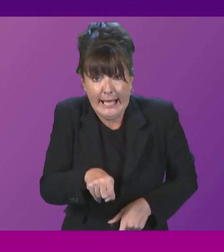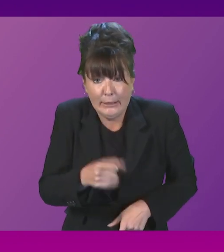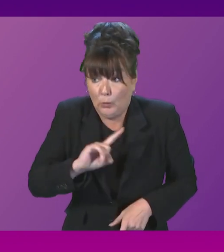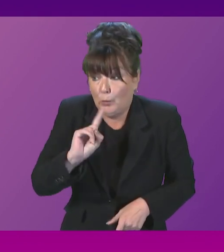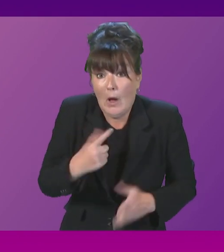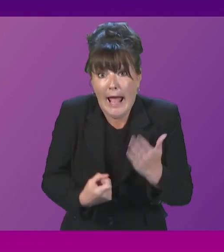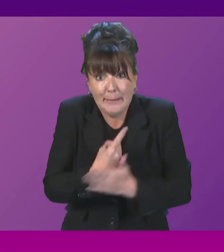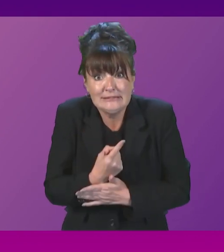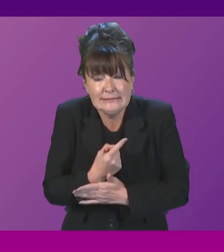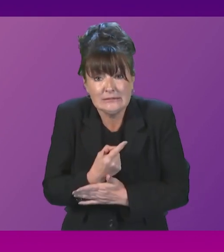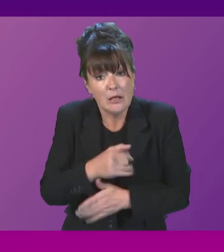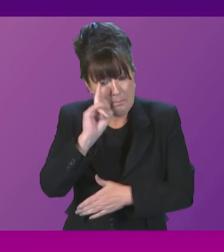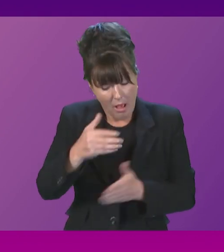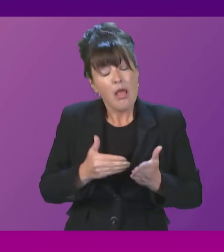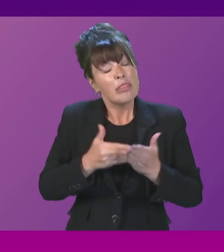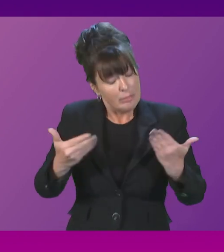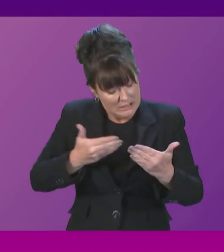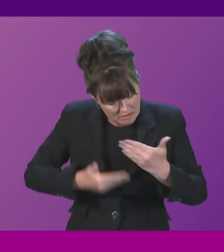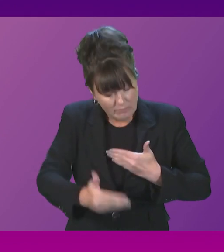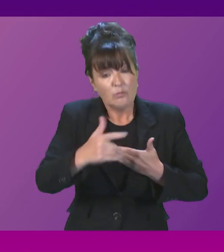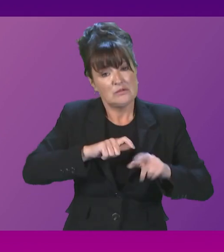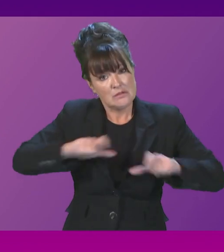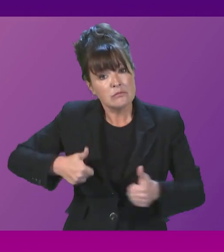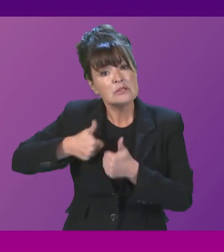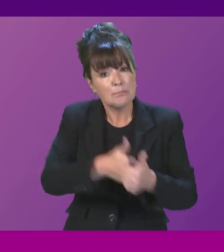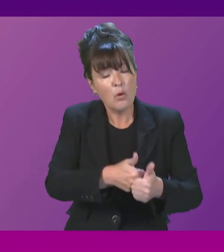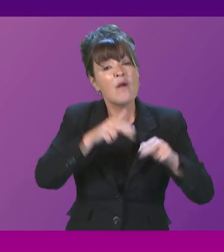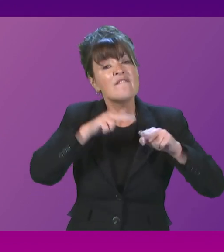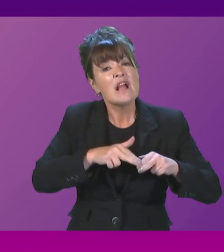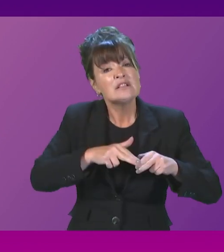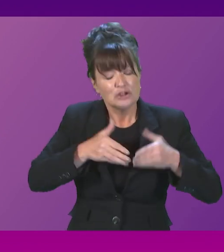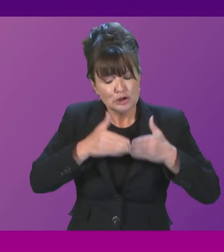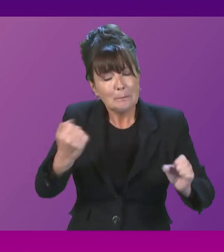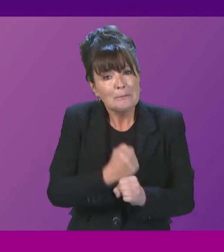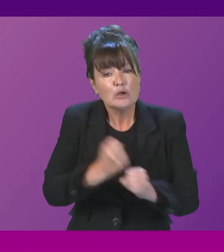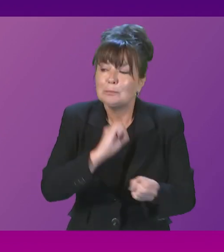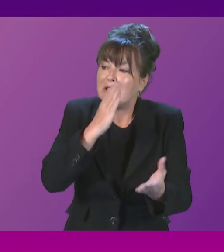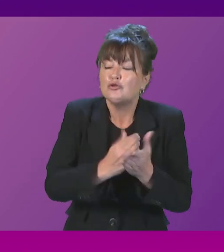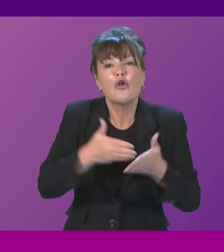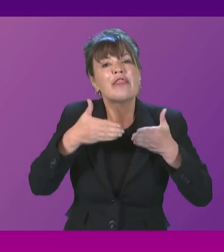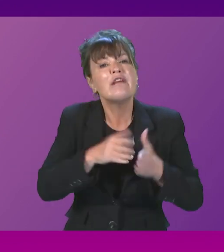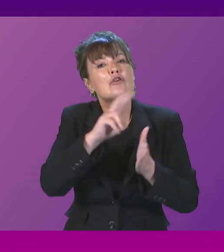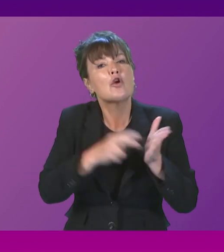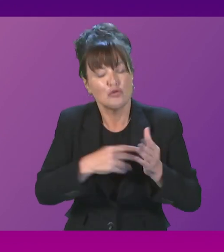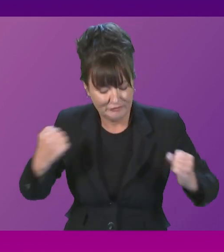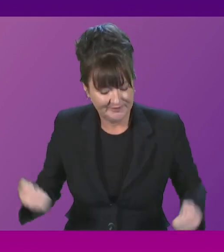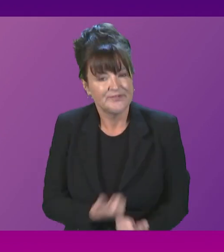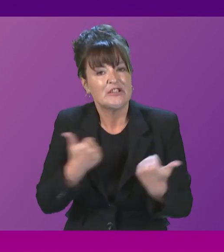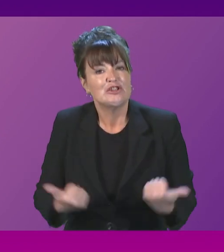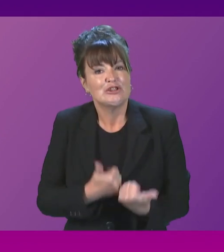meantime, we will continue to support Ferguson's shipyard in the work to complete the ferry contract. Douglas Ross.